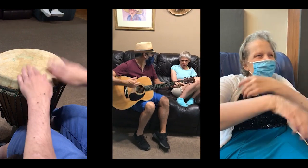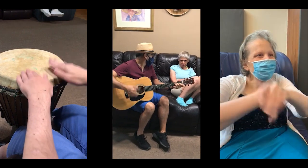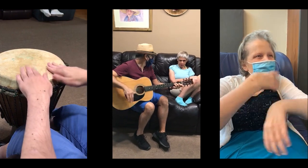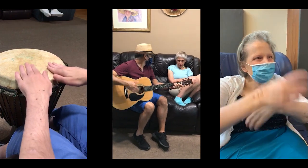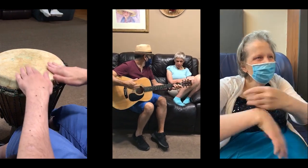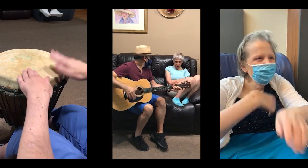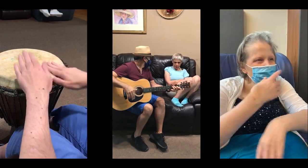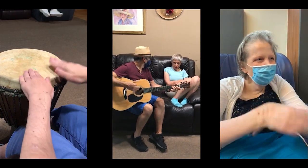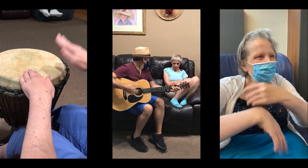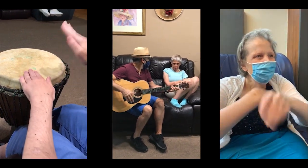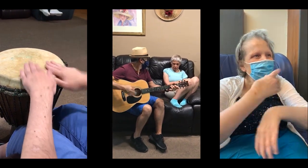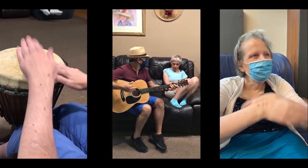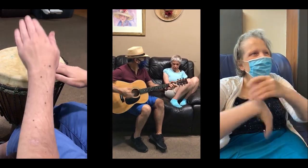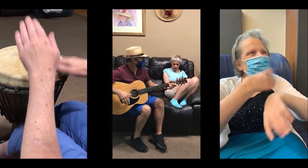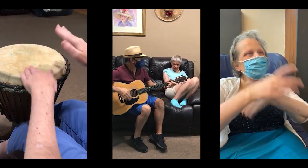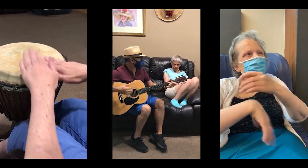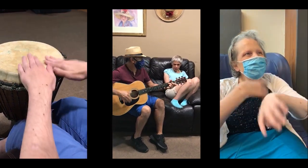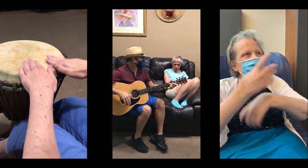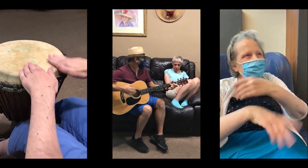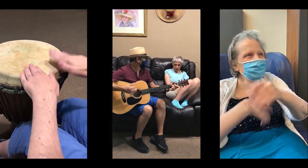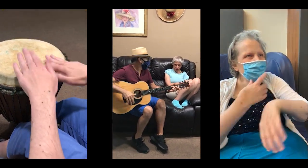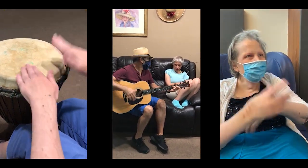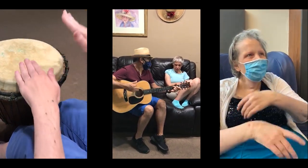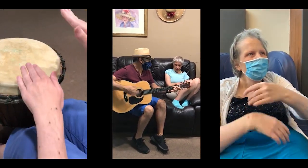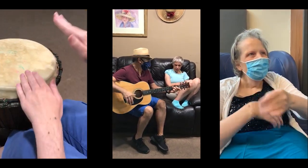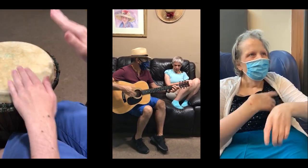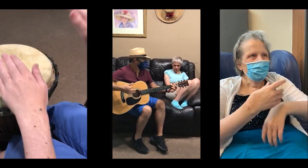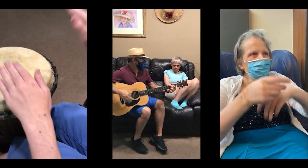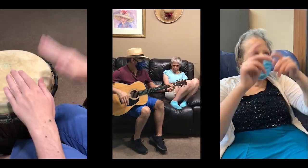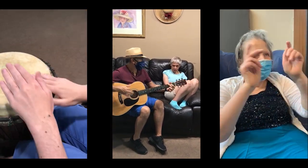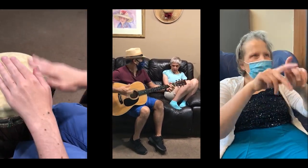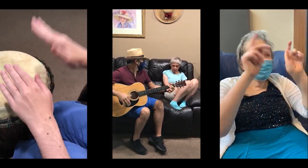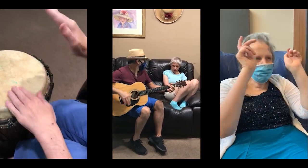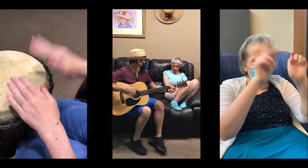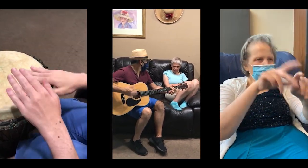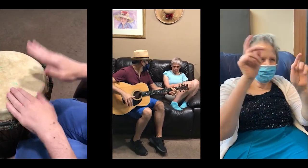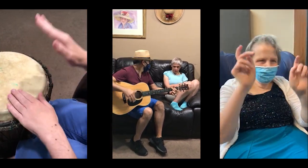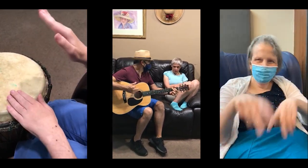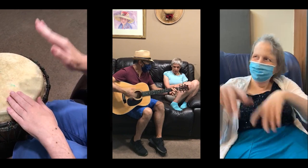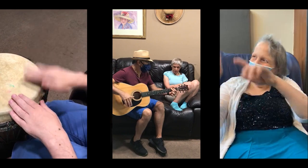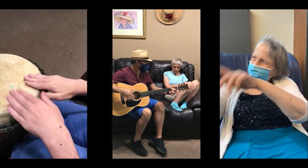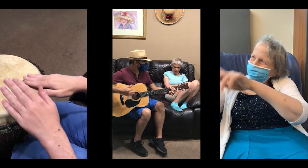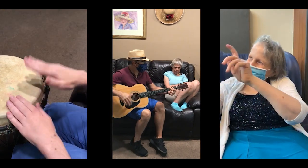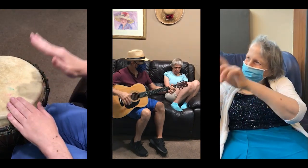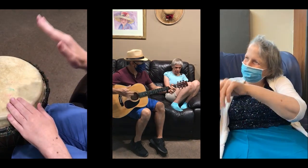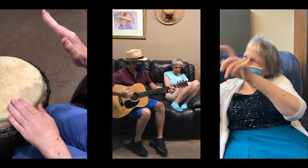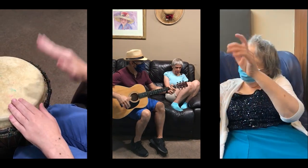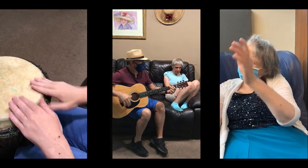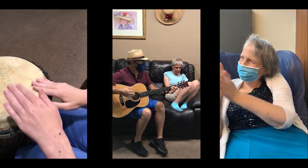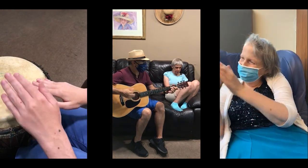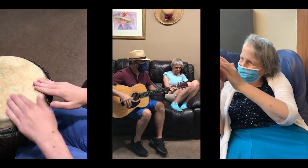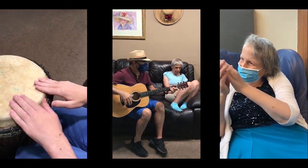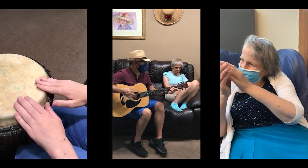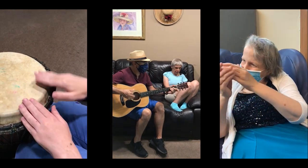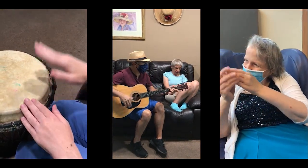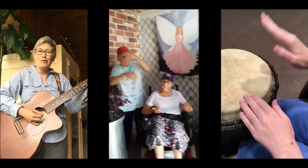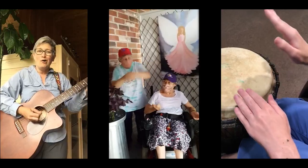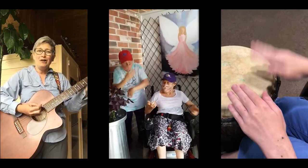Rollin' over the ocean, rollin' off the sea Rollin' your pride, build community